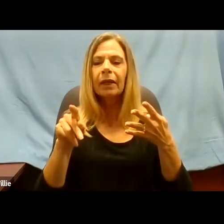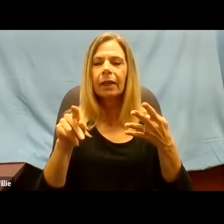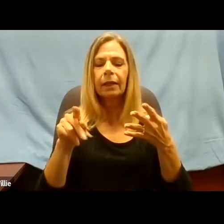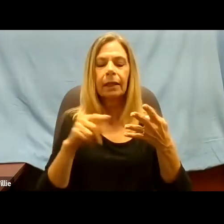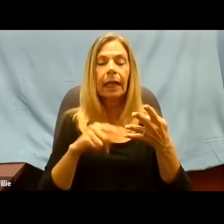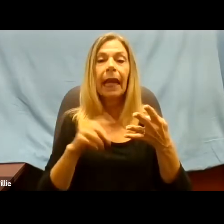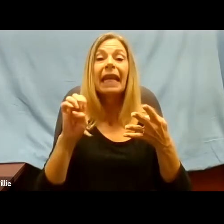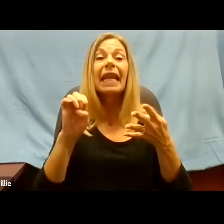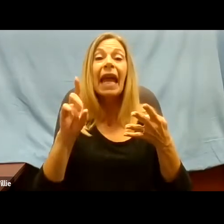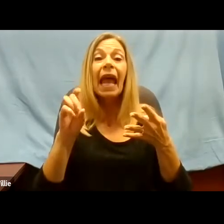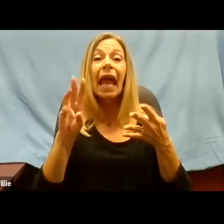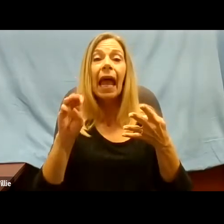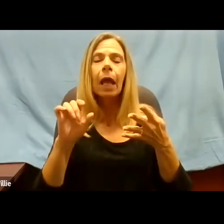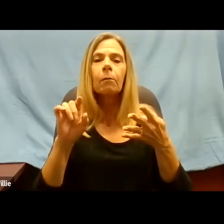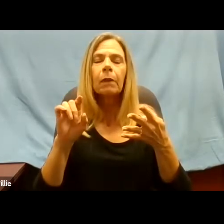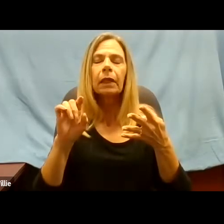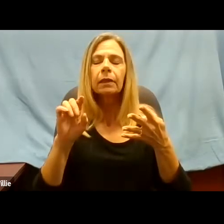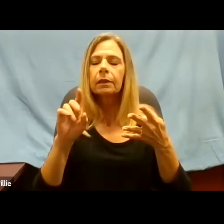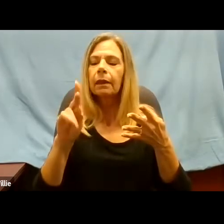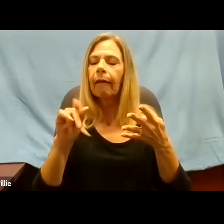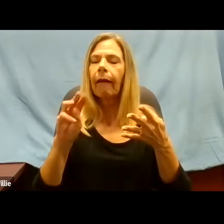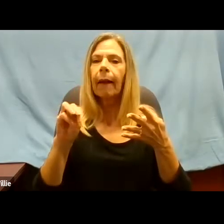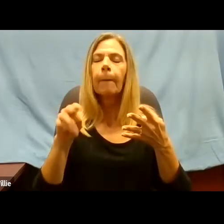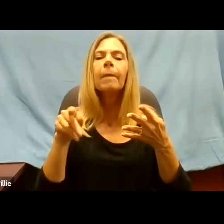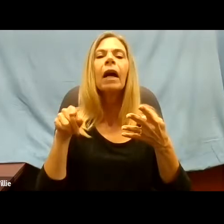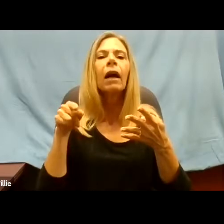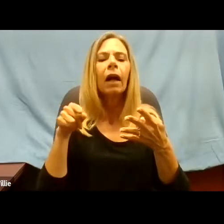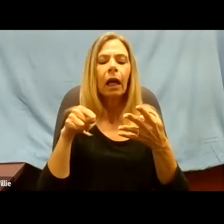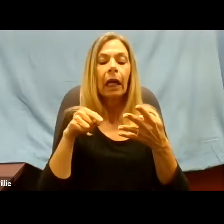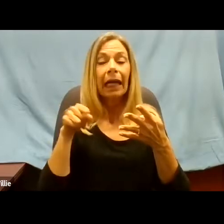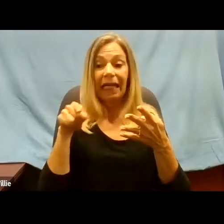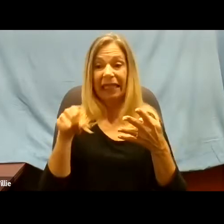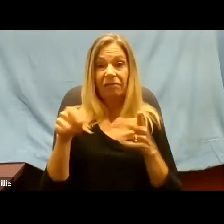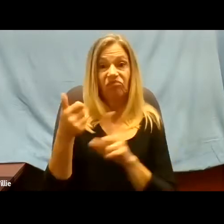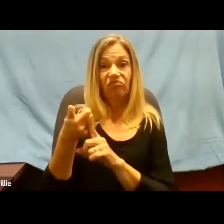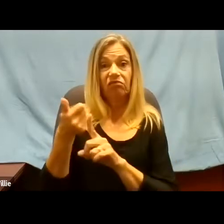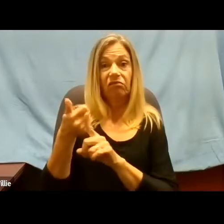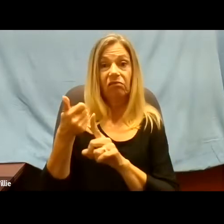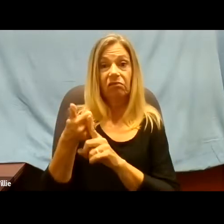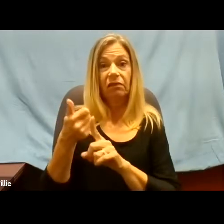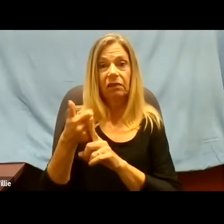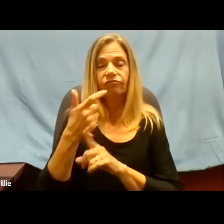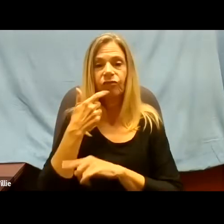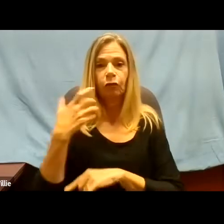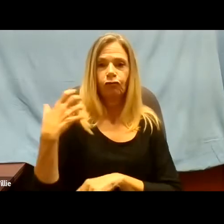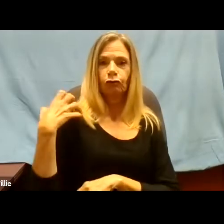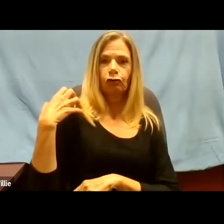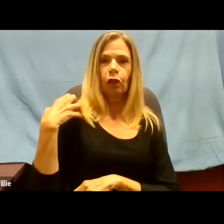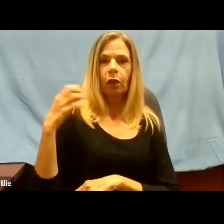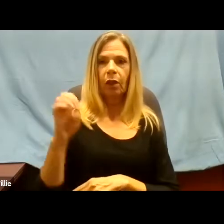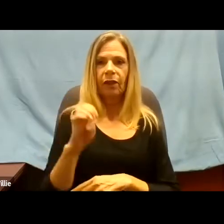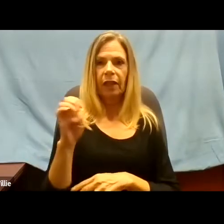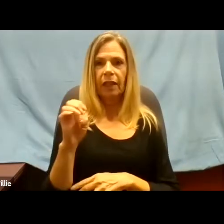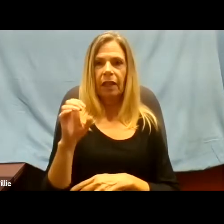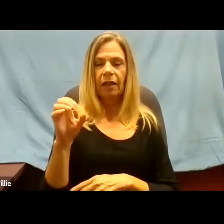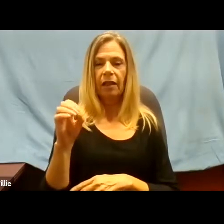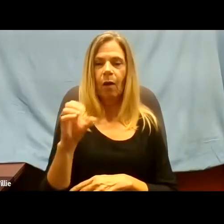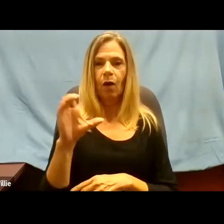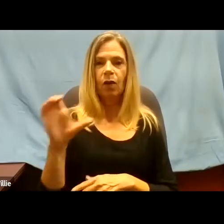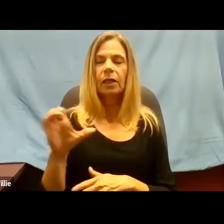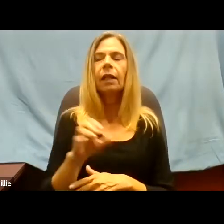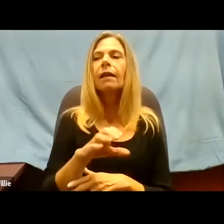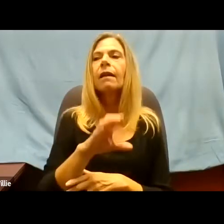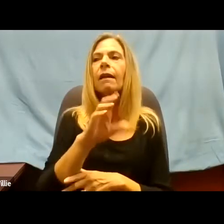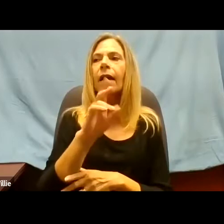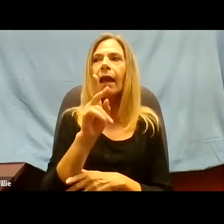EEOC during the time that the ADA was signed. Kai Feldblum. And